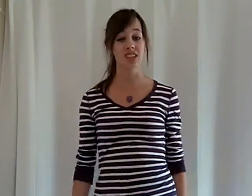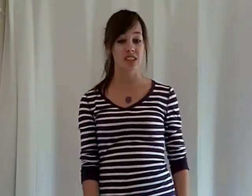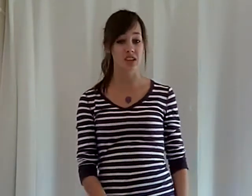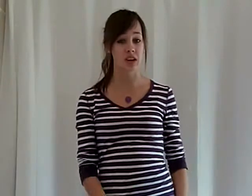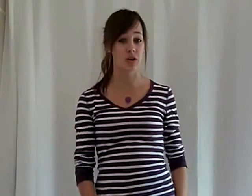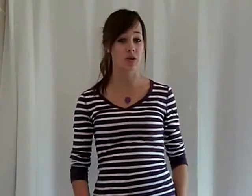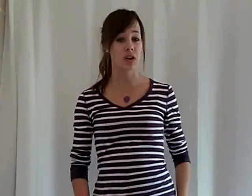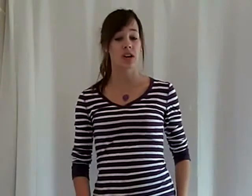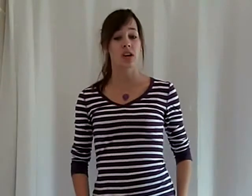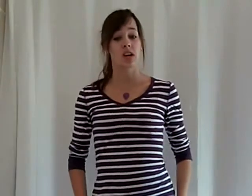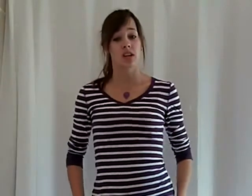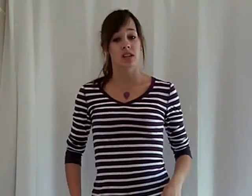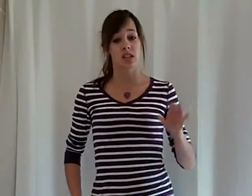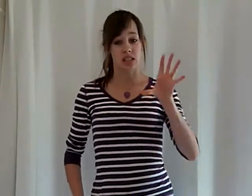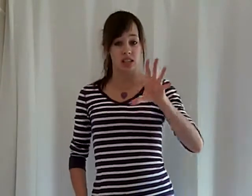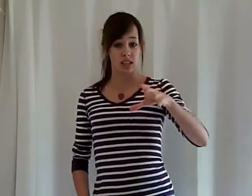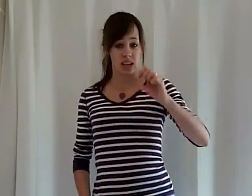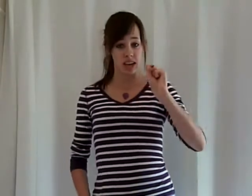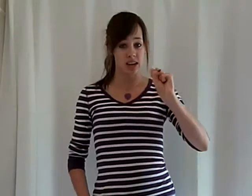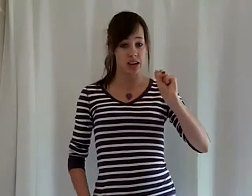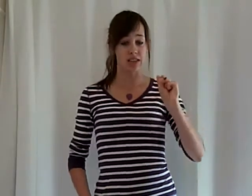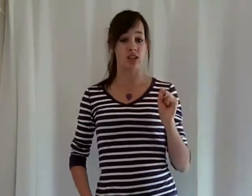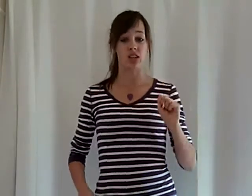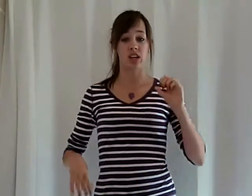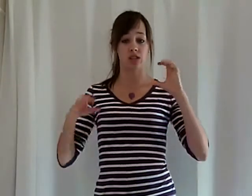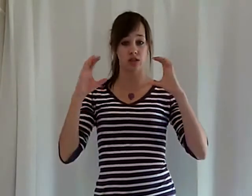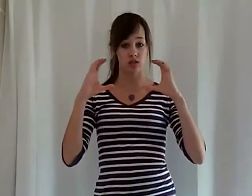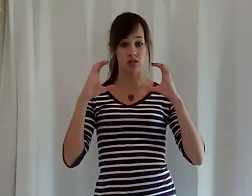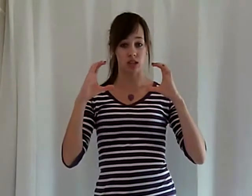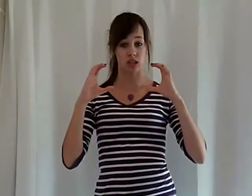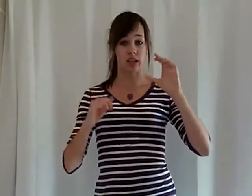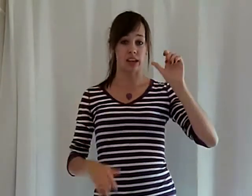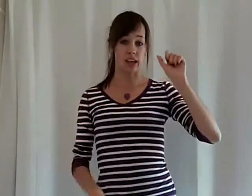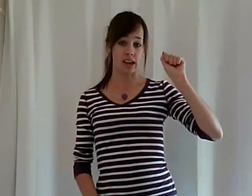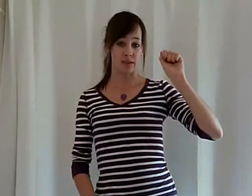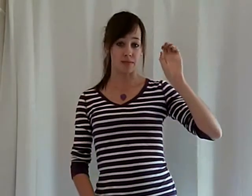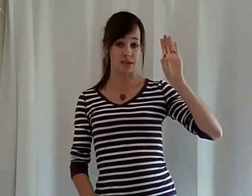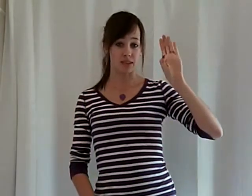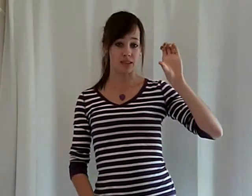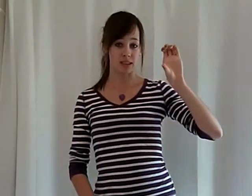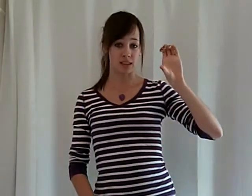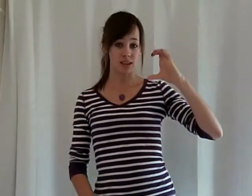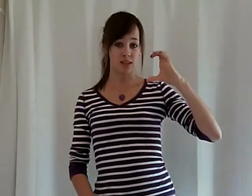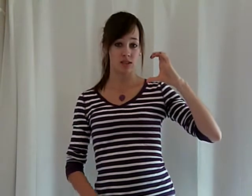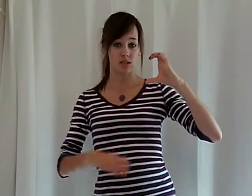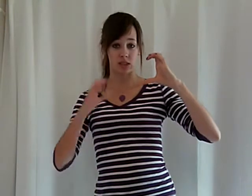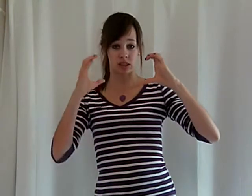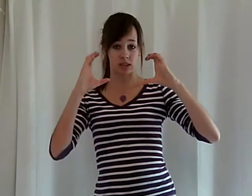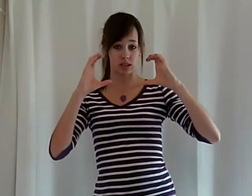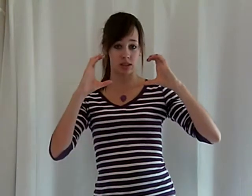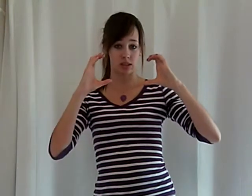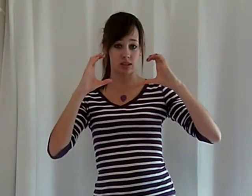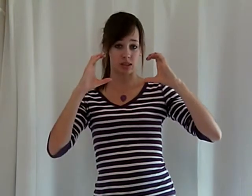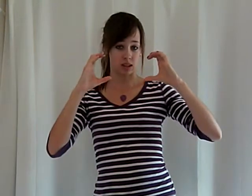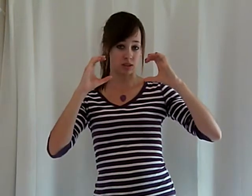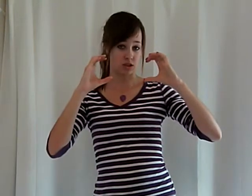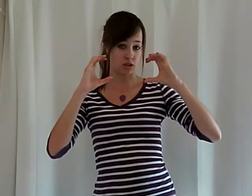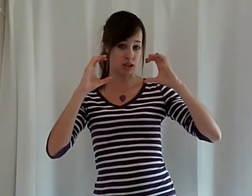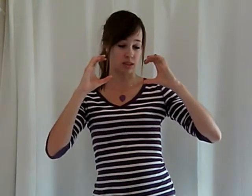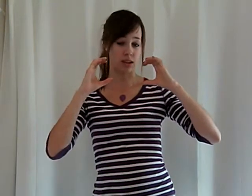So, this is take, and then chance, do C, like A, B, C. Turn it, to show you guys